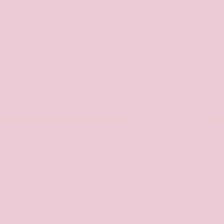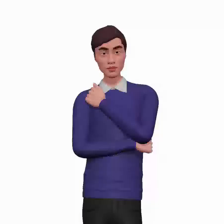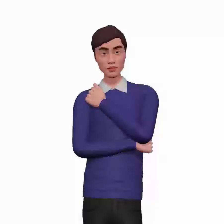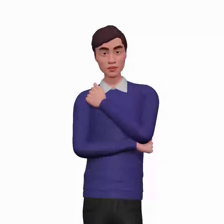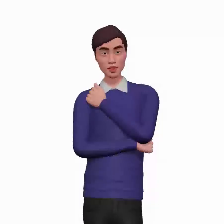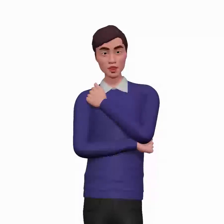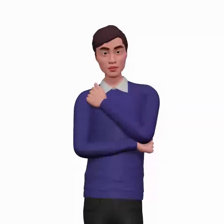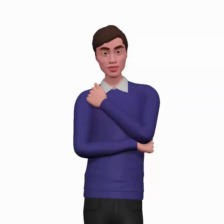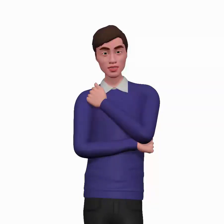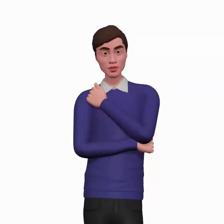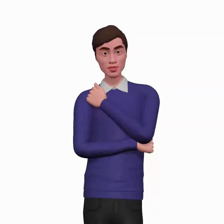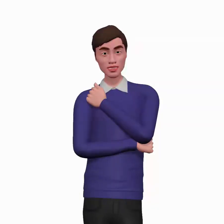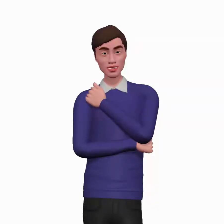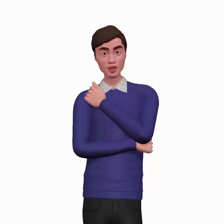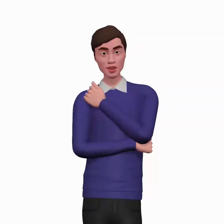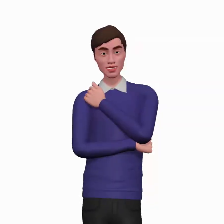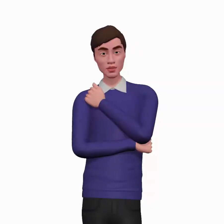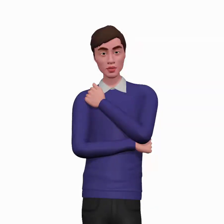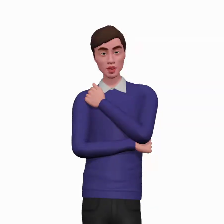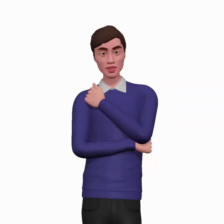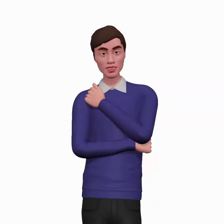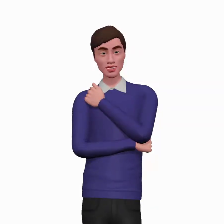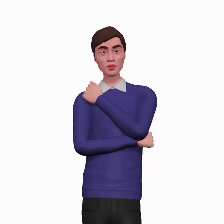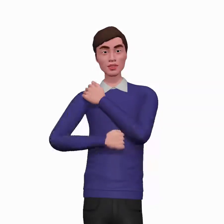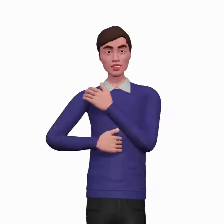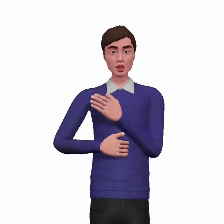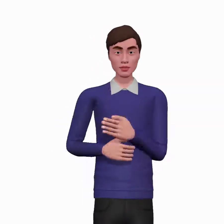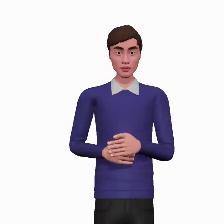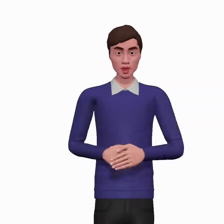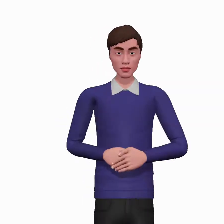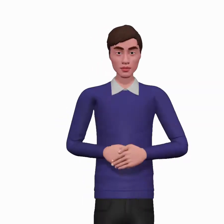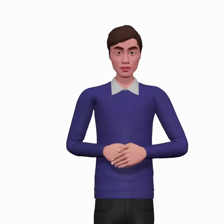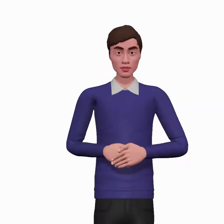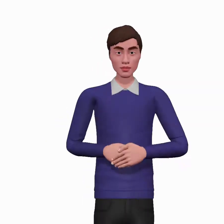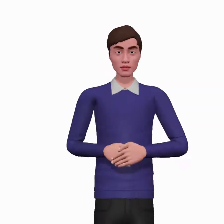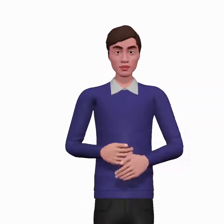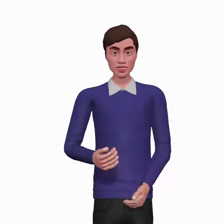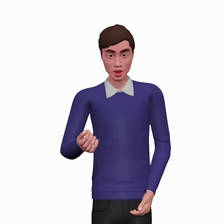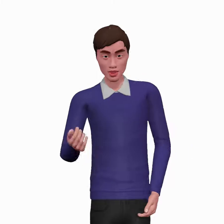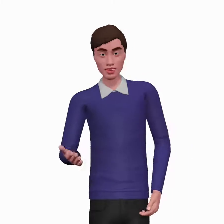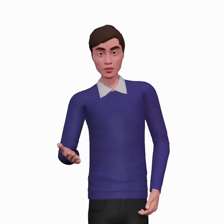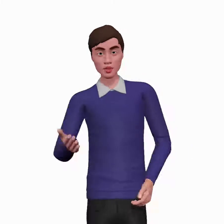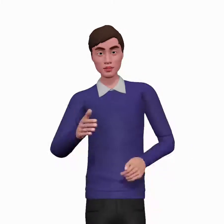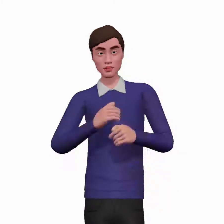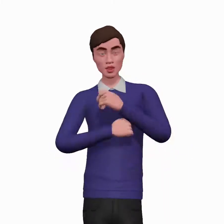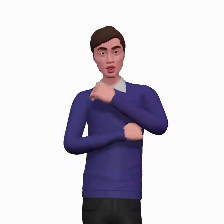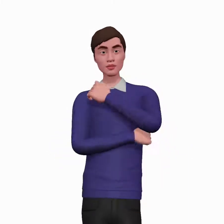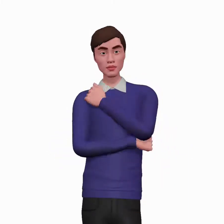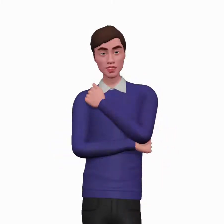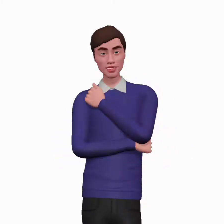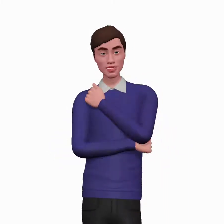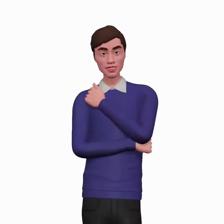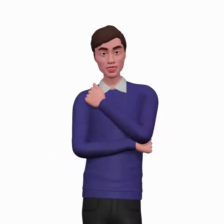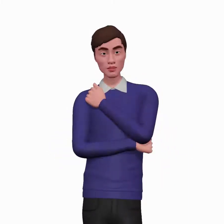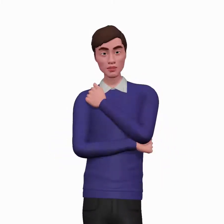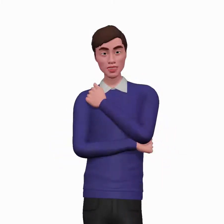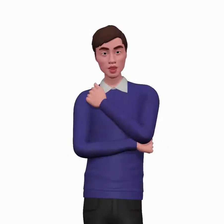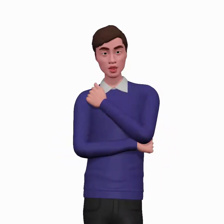Now, time to ask about causes or reason of this cough. Ask about chest tightness, rhinitis, wheeze and